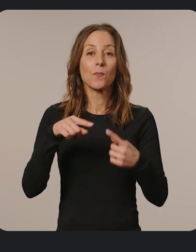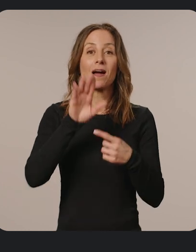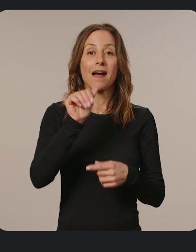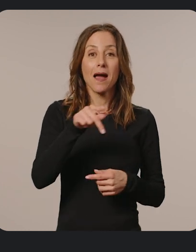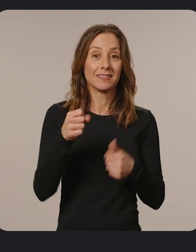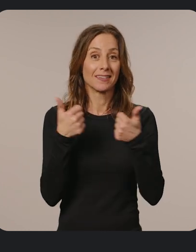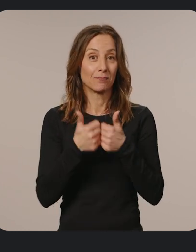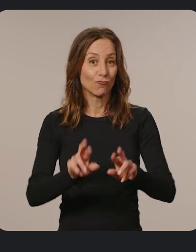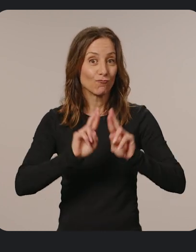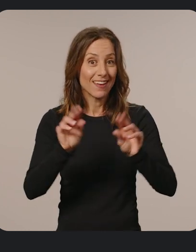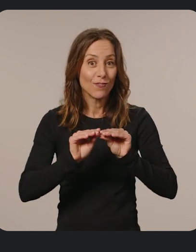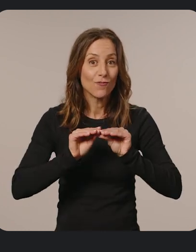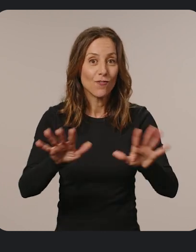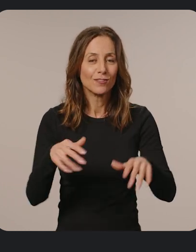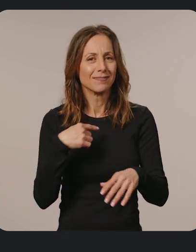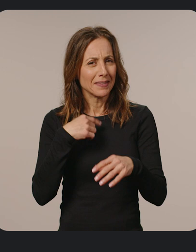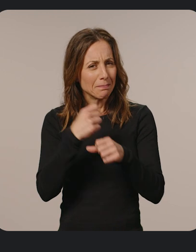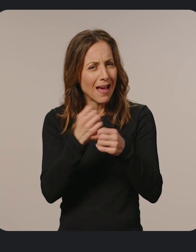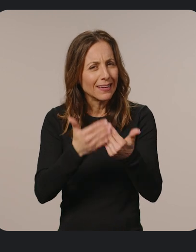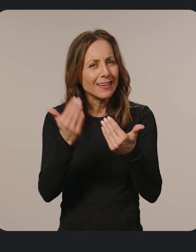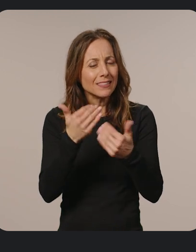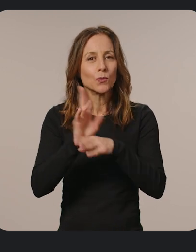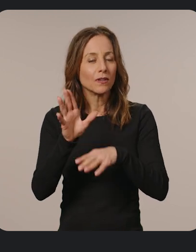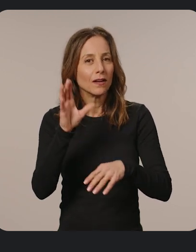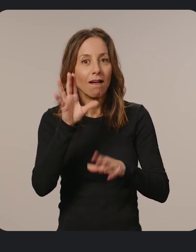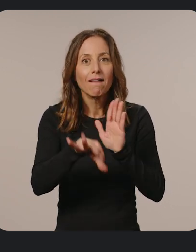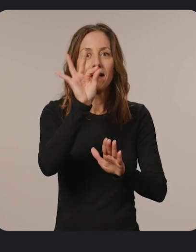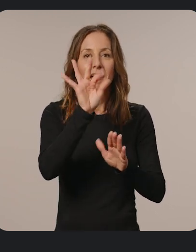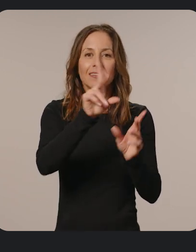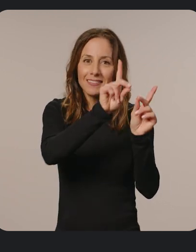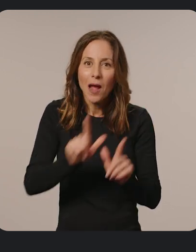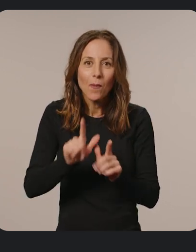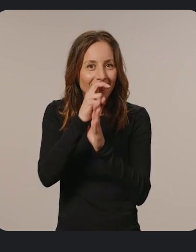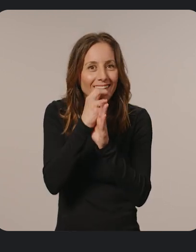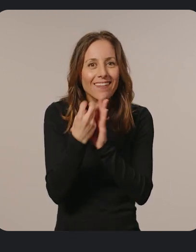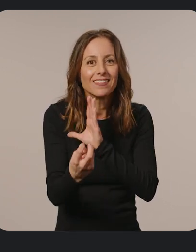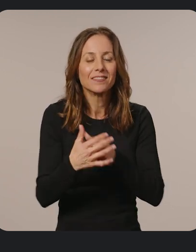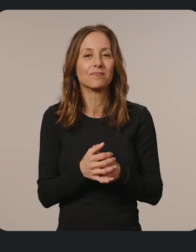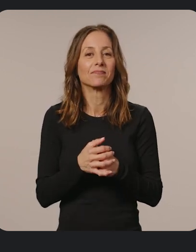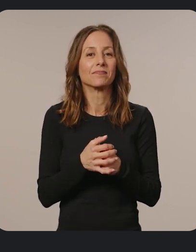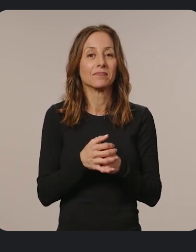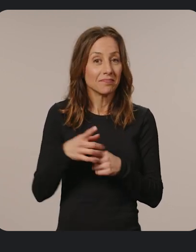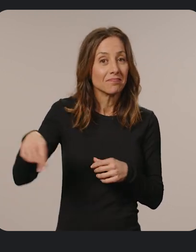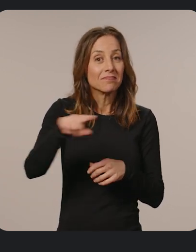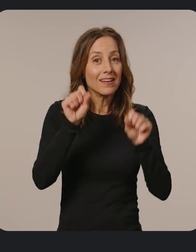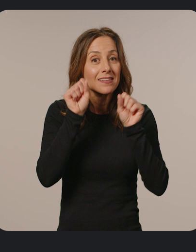apps and games are ready to launch, we make it easy for users to discover, download, and dive into them.